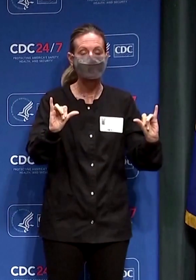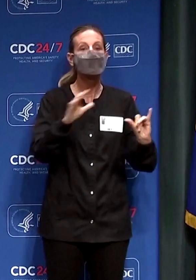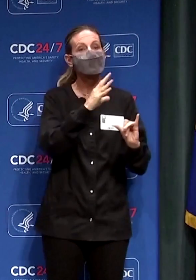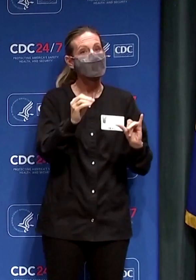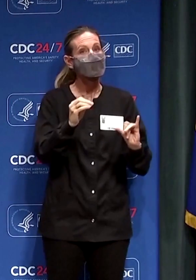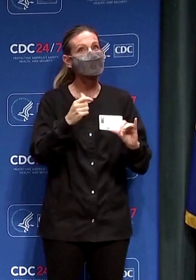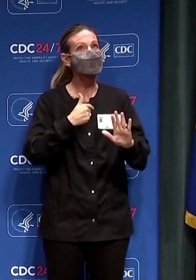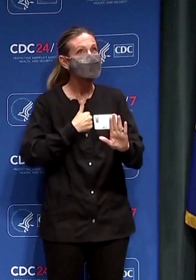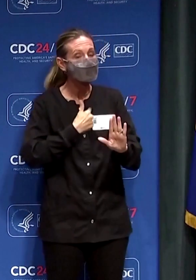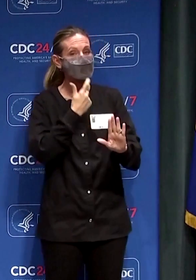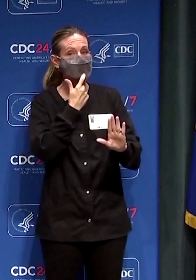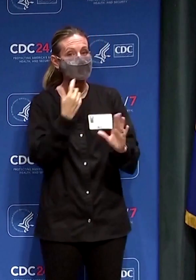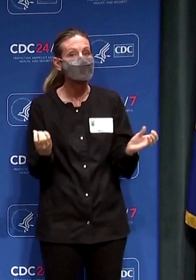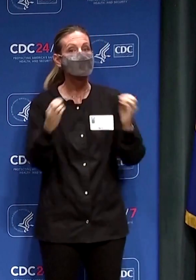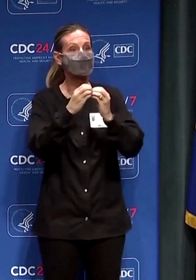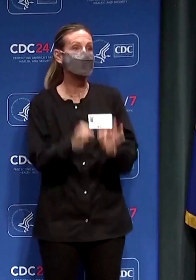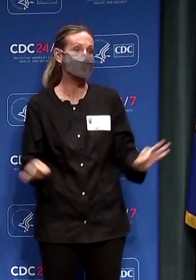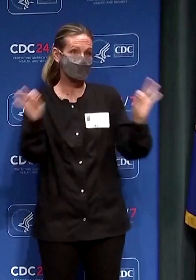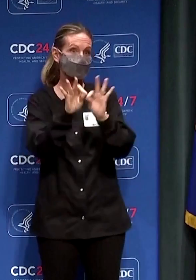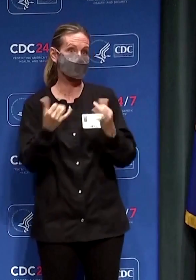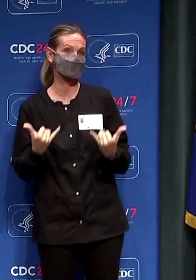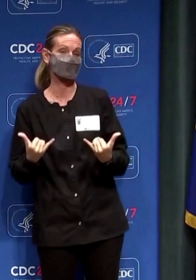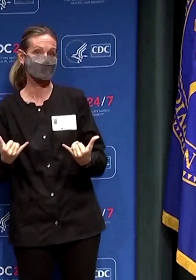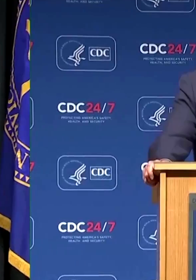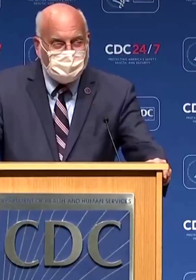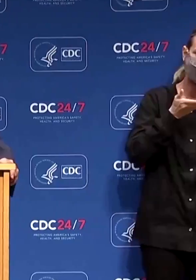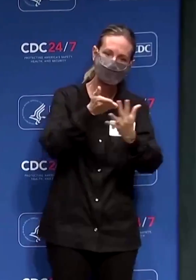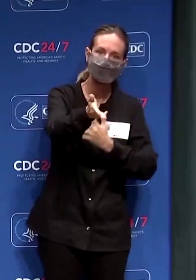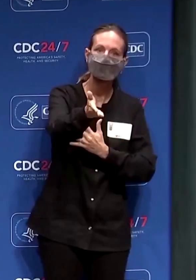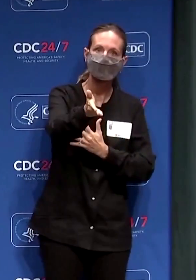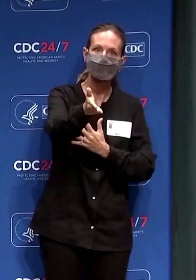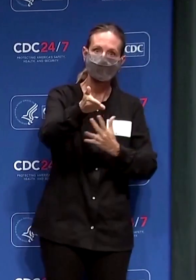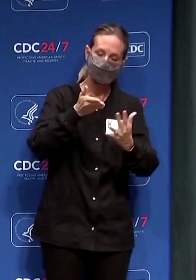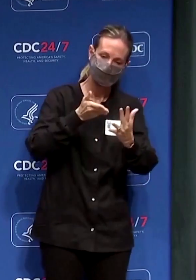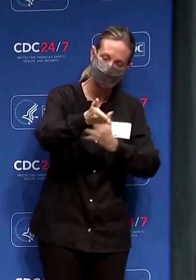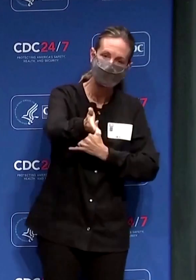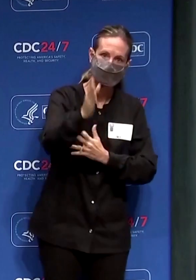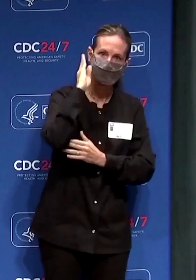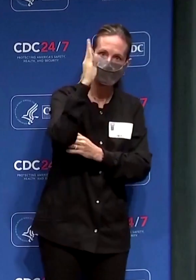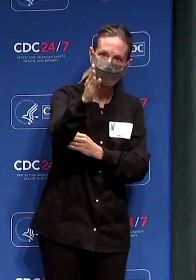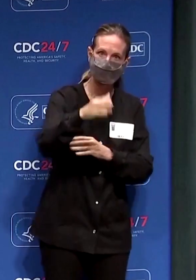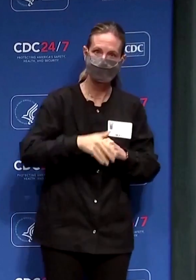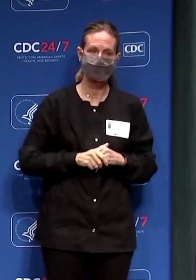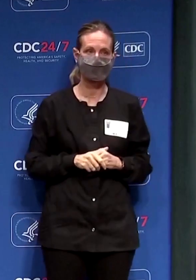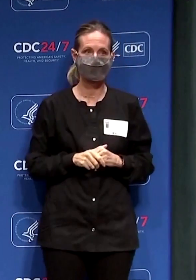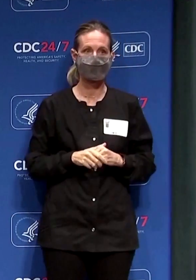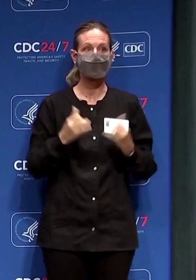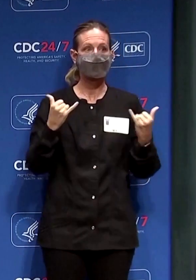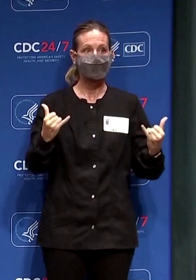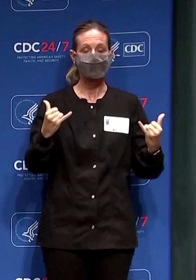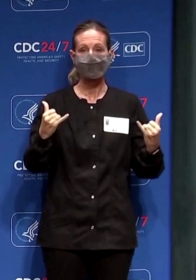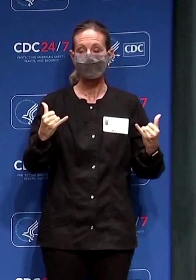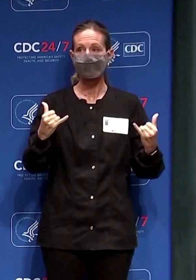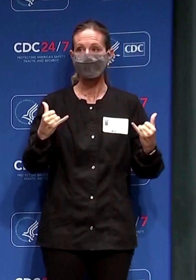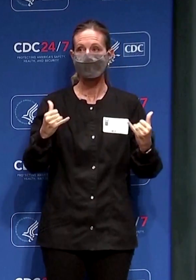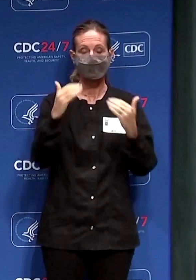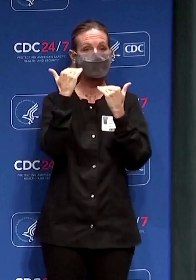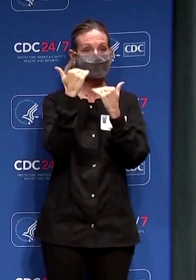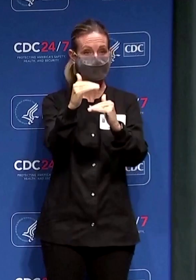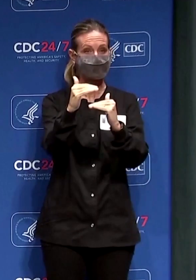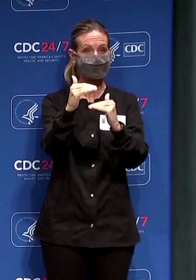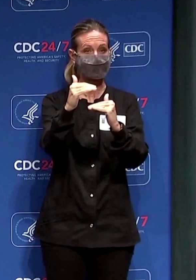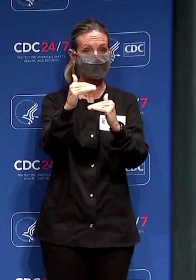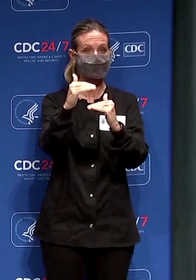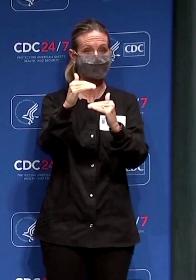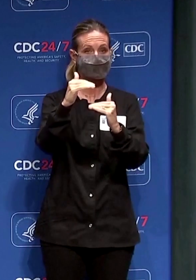than ever as we move into the fall season cdc director robert redfield said he was optimistic that one or